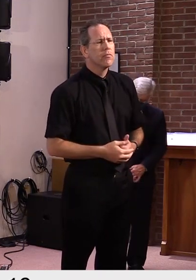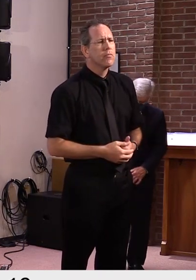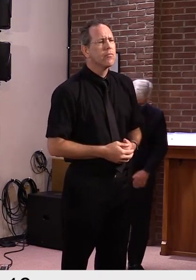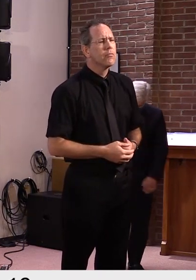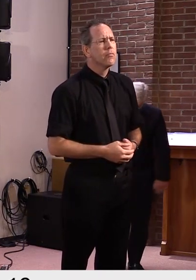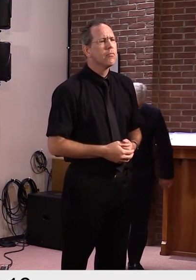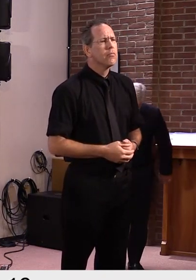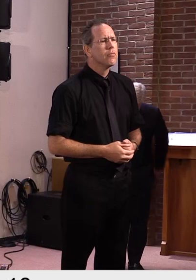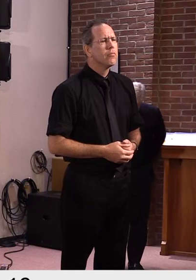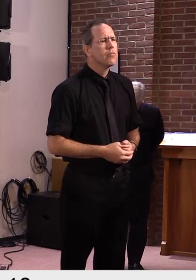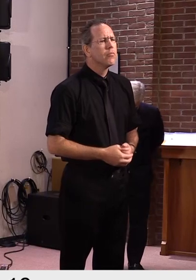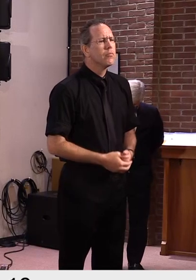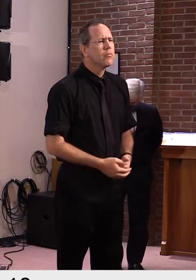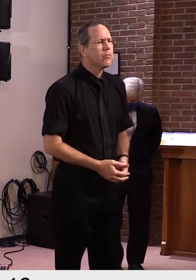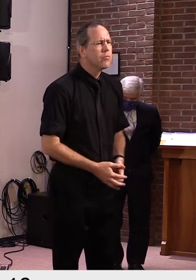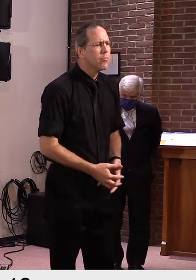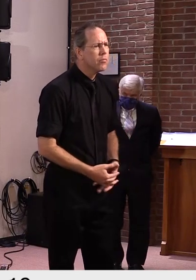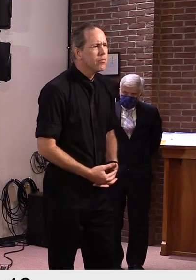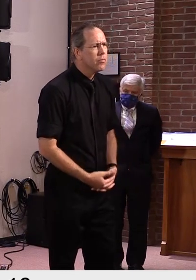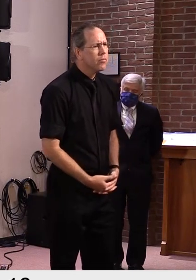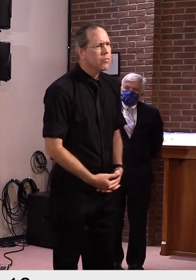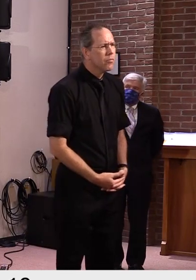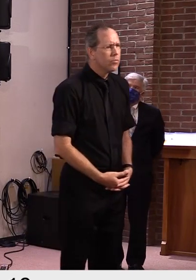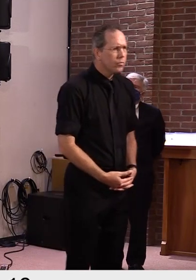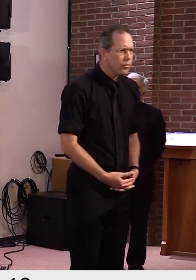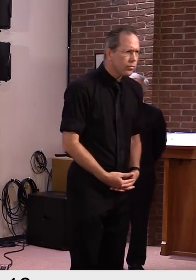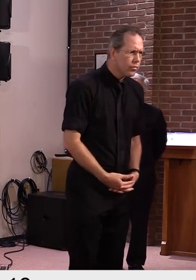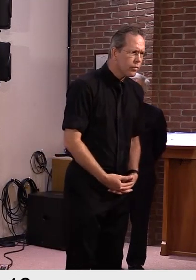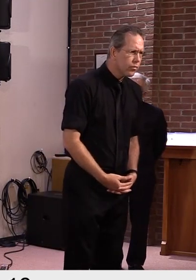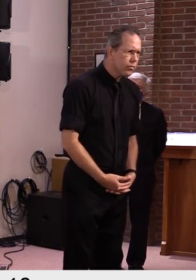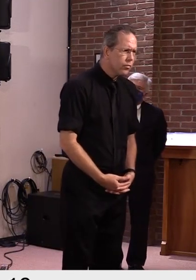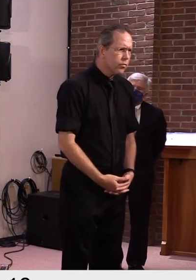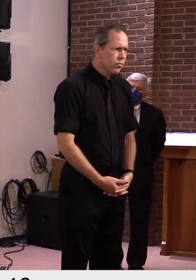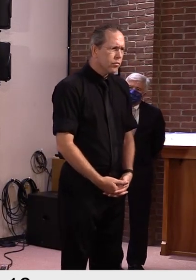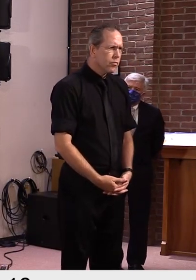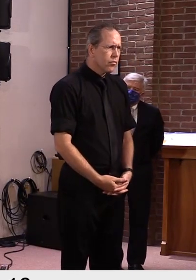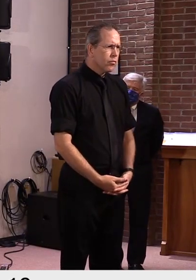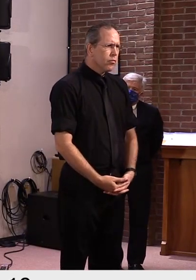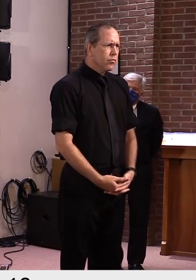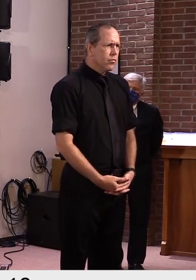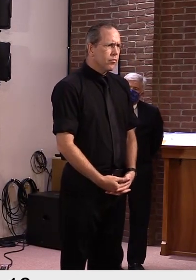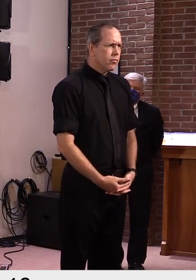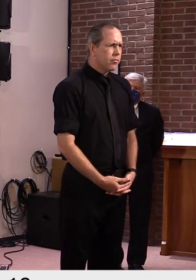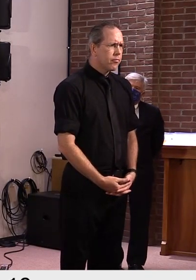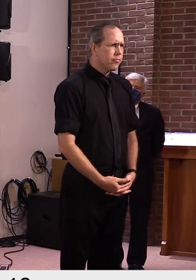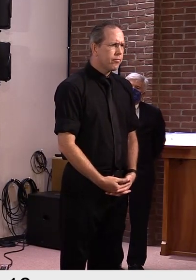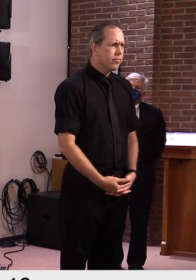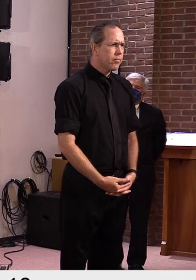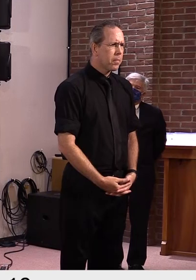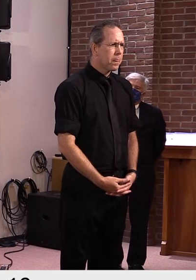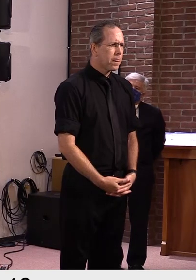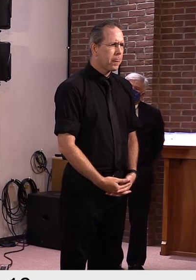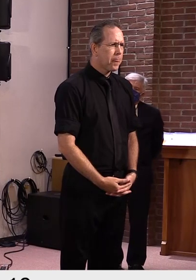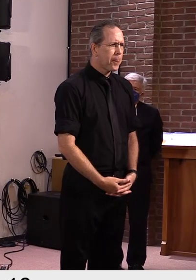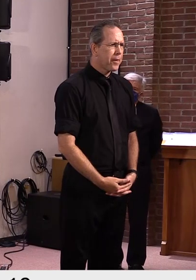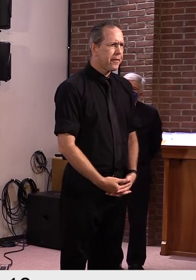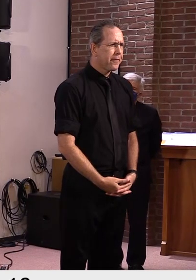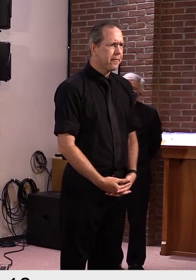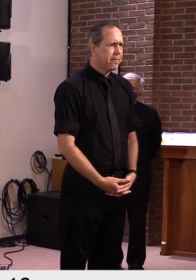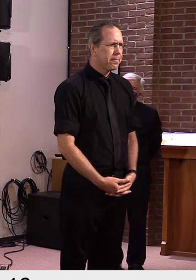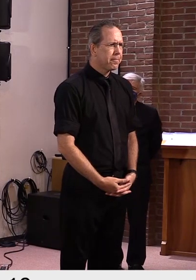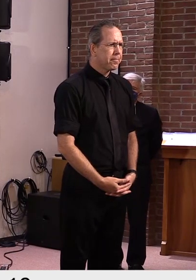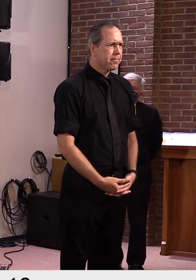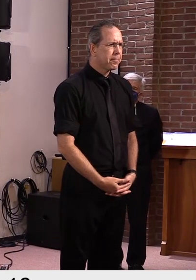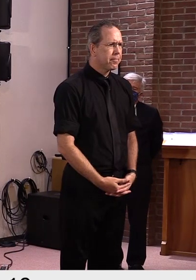learning. Um, you said last week that teachers do have the flexibility to choose remote learning if they don't want to teach in person. But,